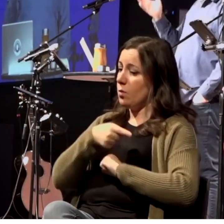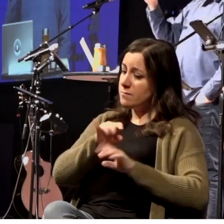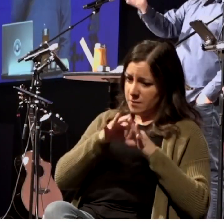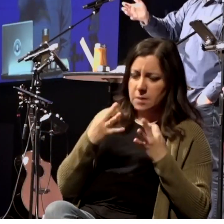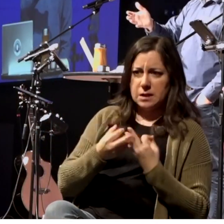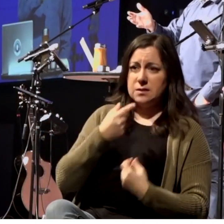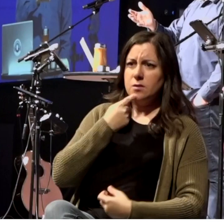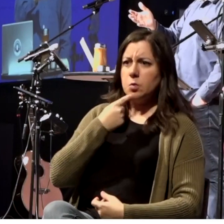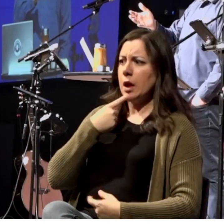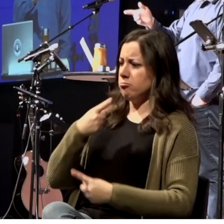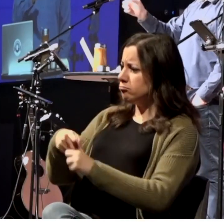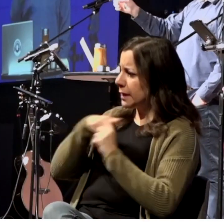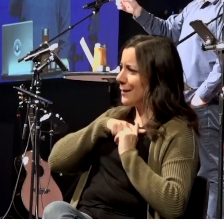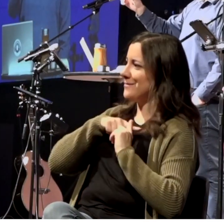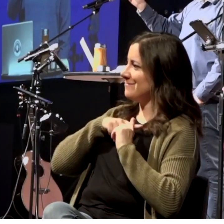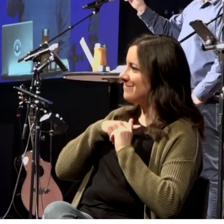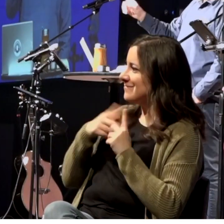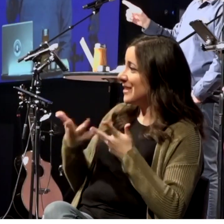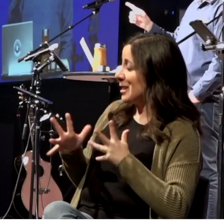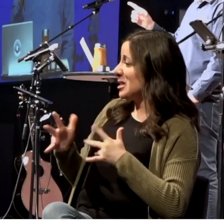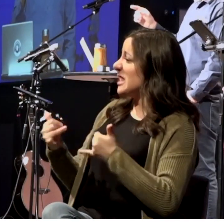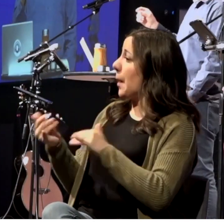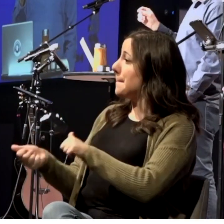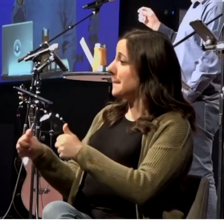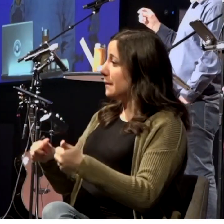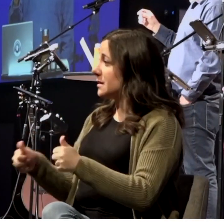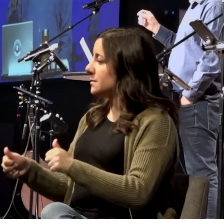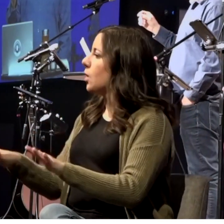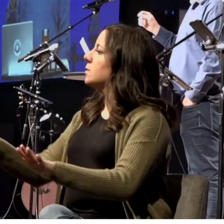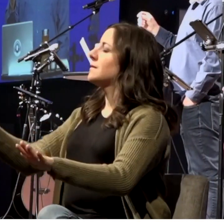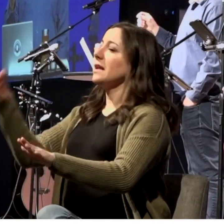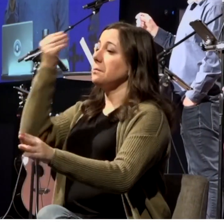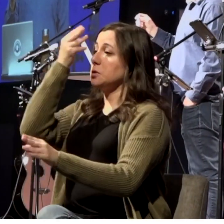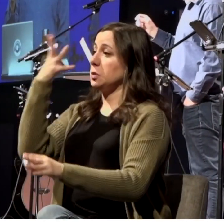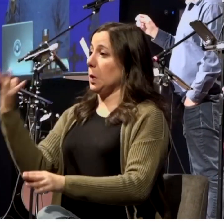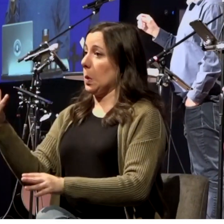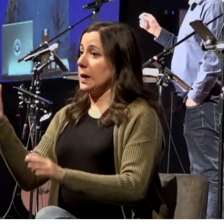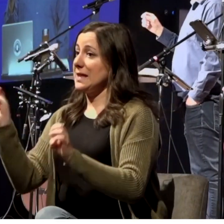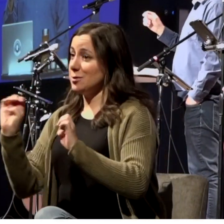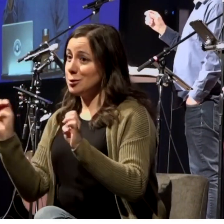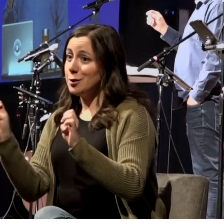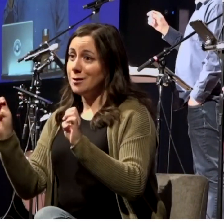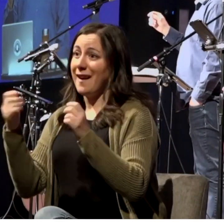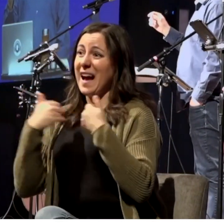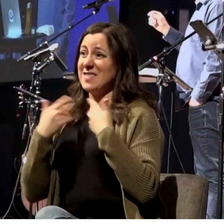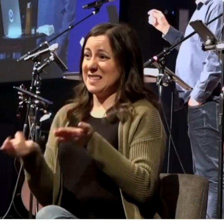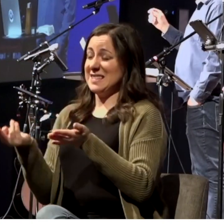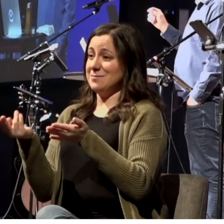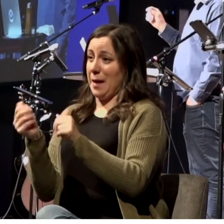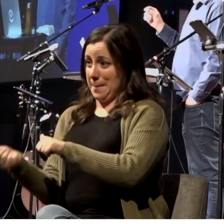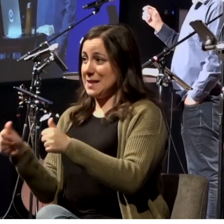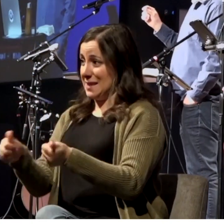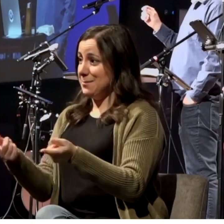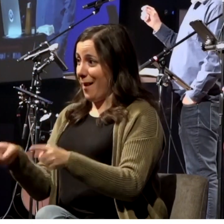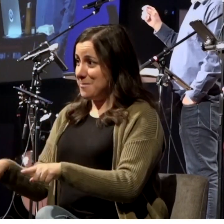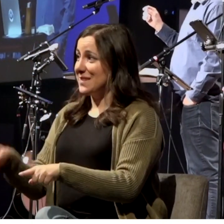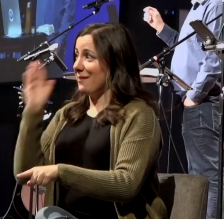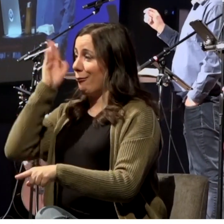we're going to be baptized by the way we have a baptism coming up on Easter it's already packed we probably have 50 people getting baptized